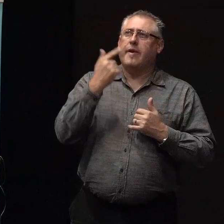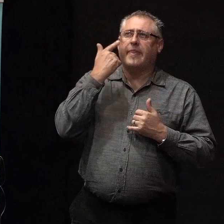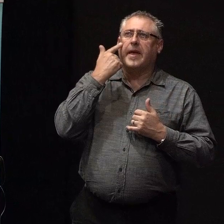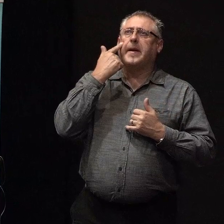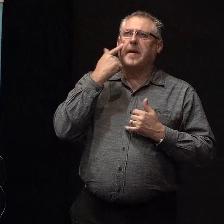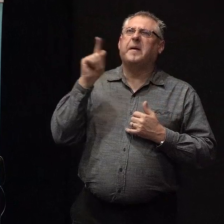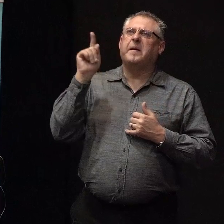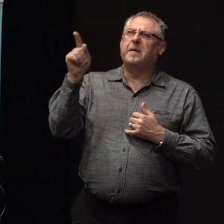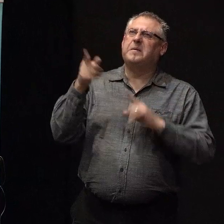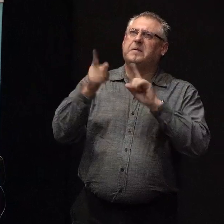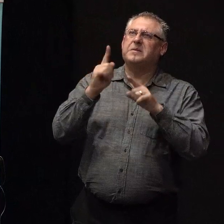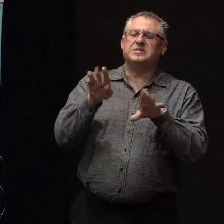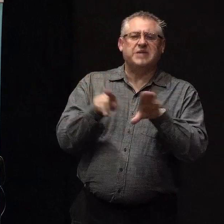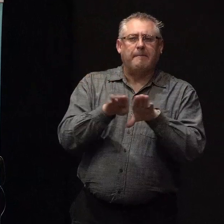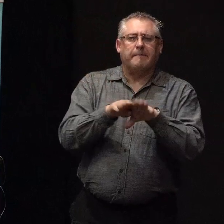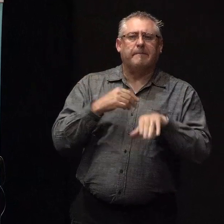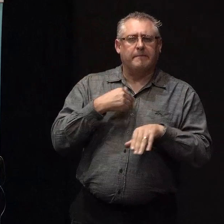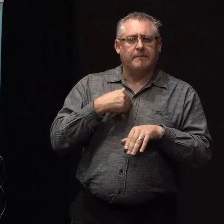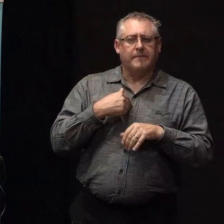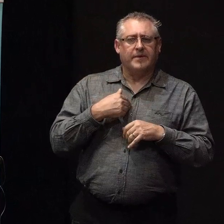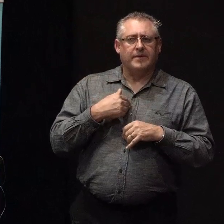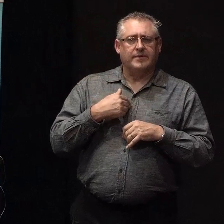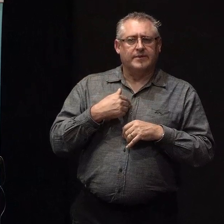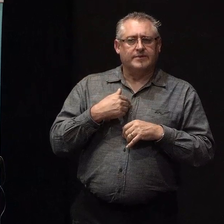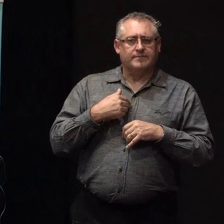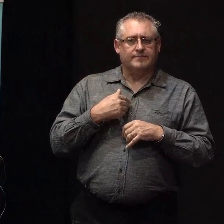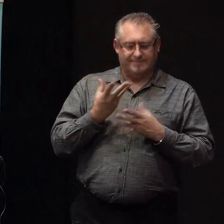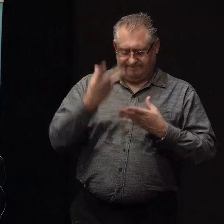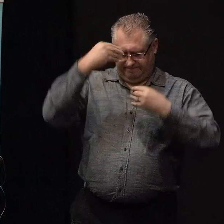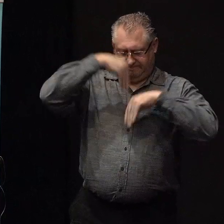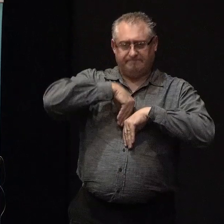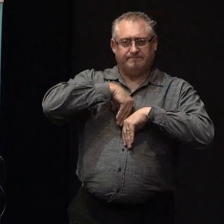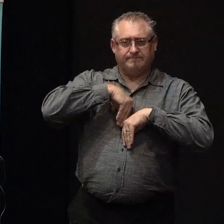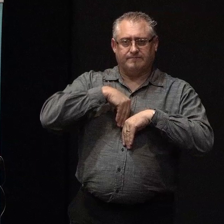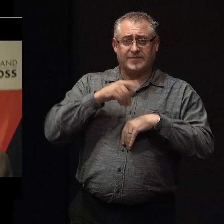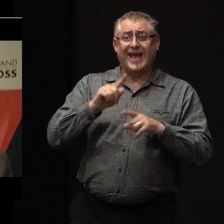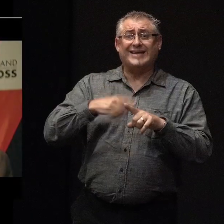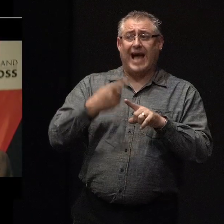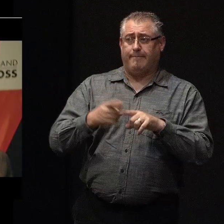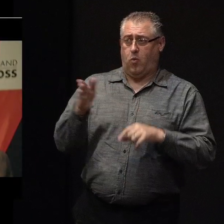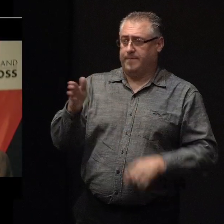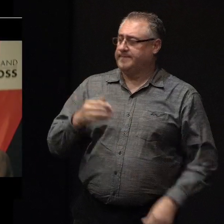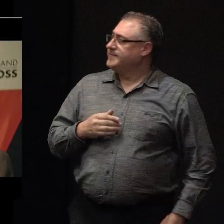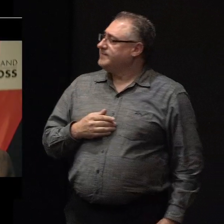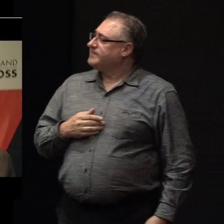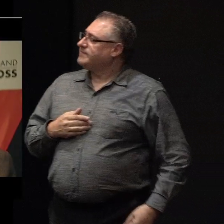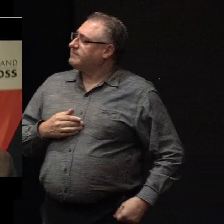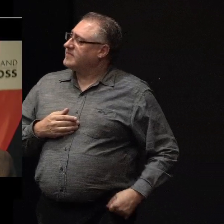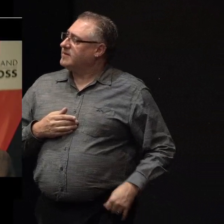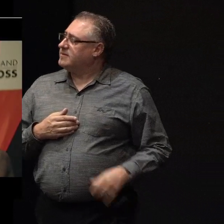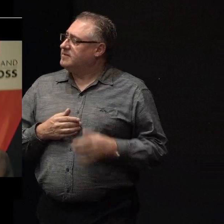look back and think, oh yes, cortisol was definitely in power for me right then. But here's an example. I did some work in